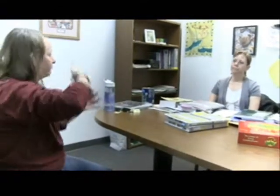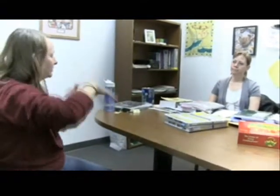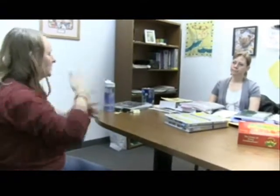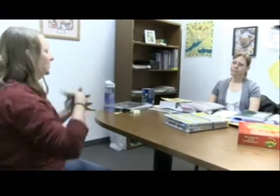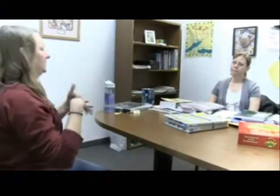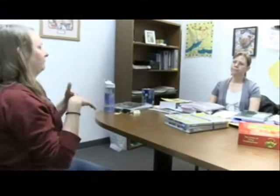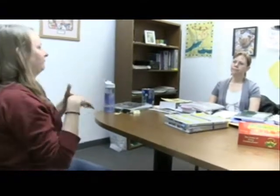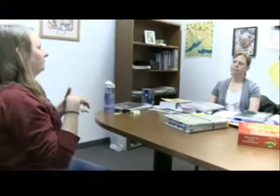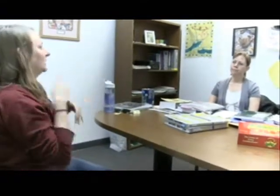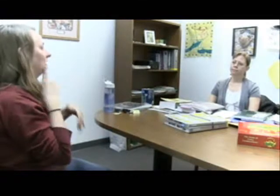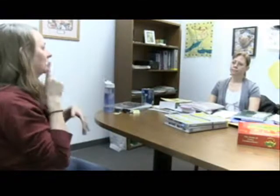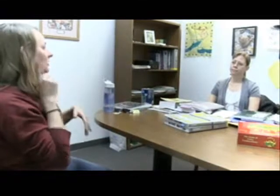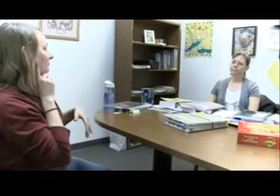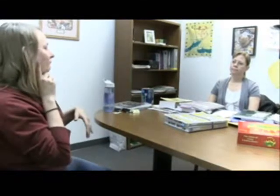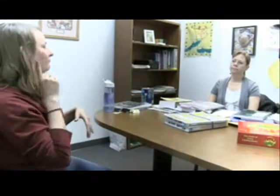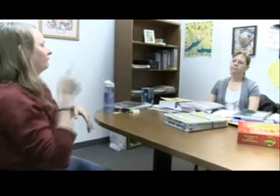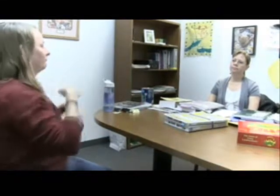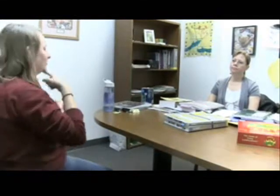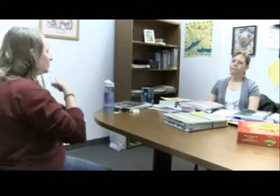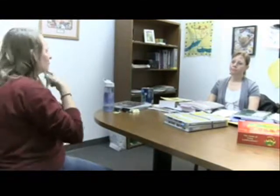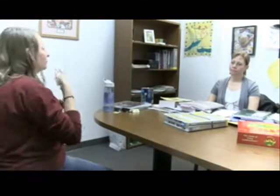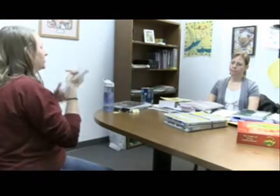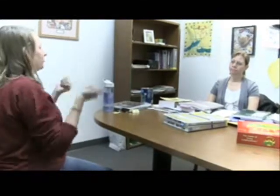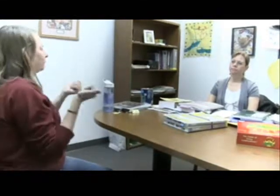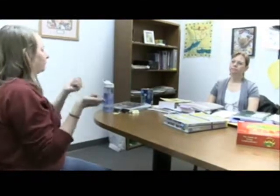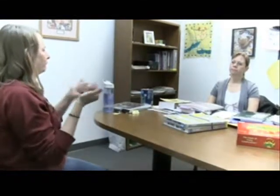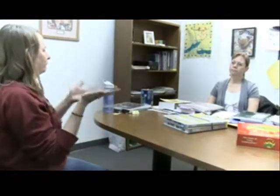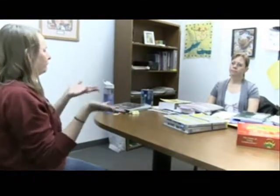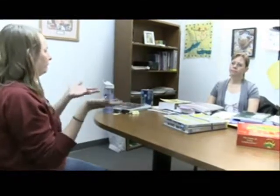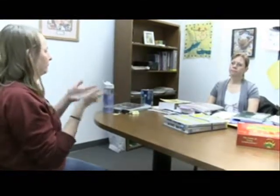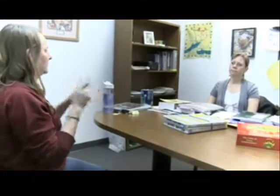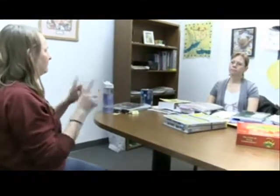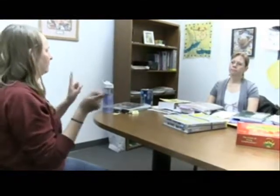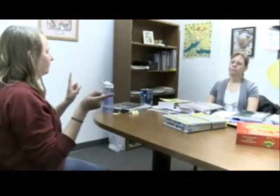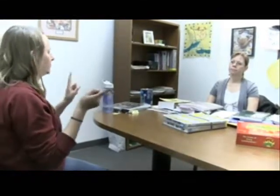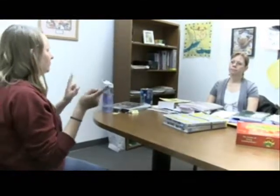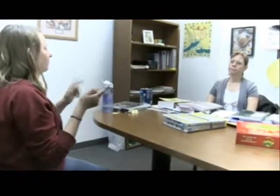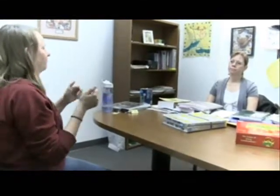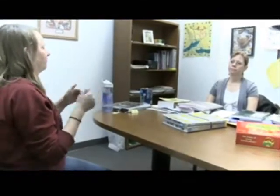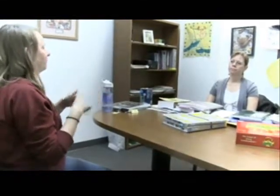What are some of the social or educational problems that deaf children tend to run into?